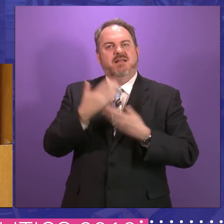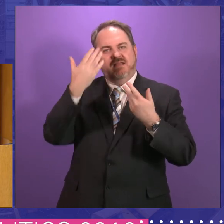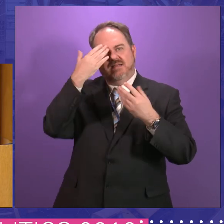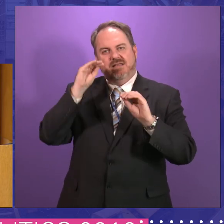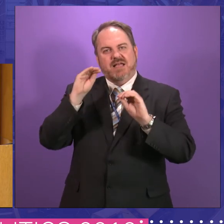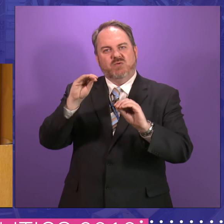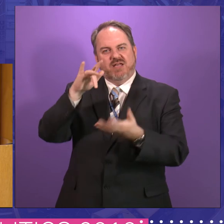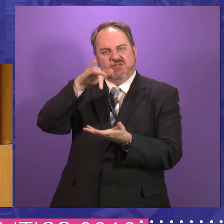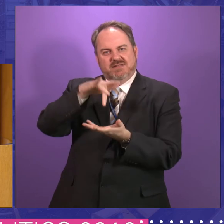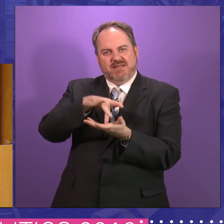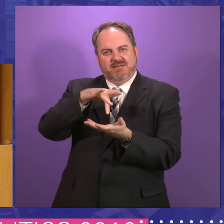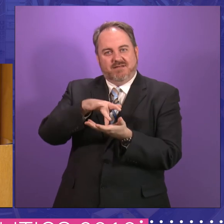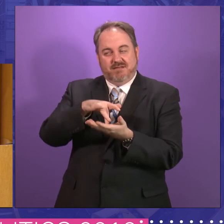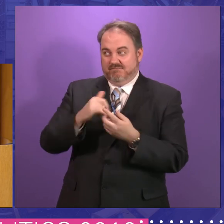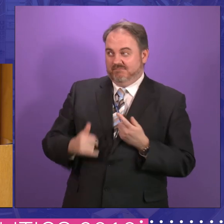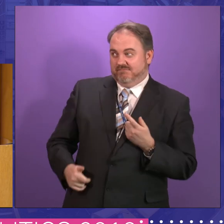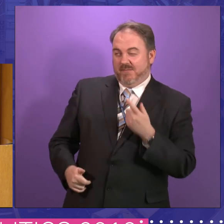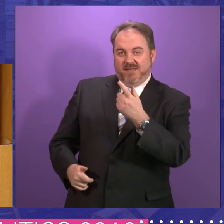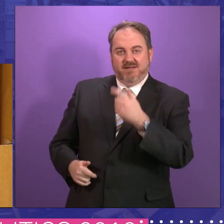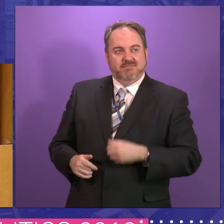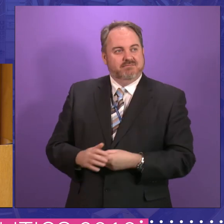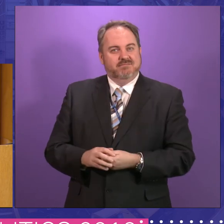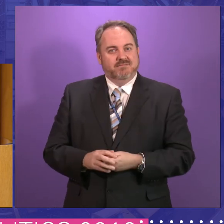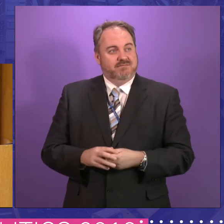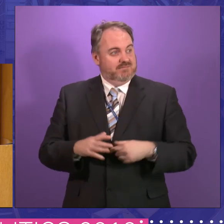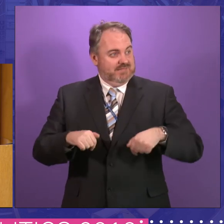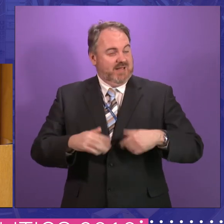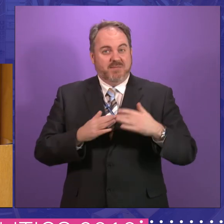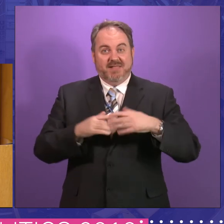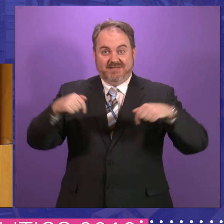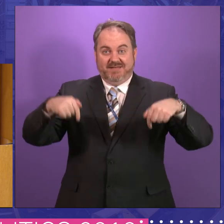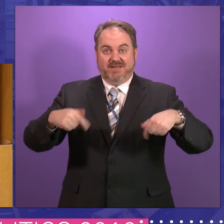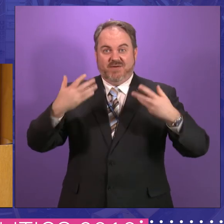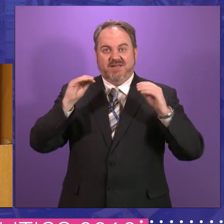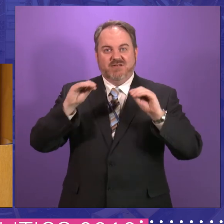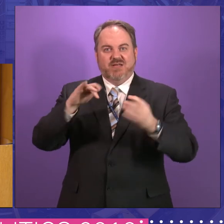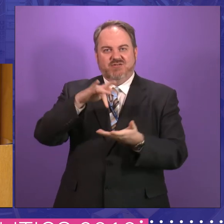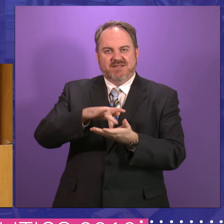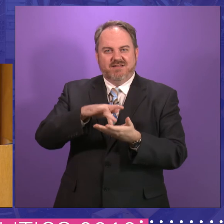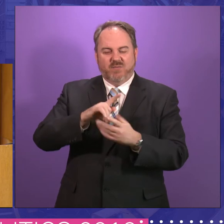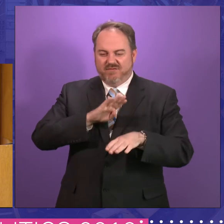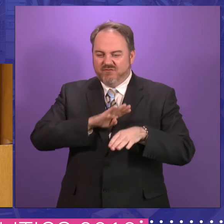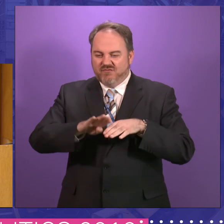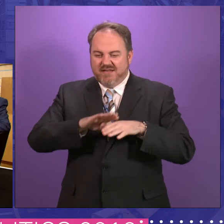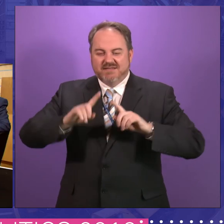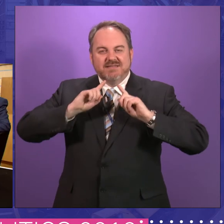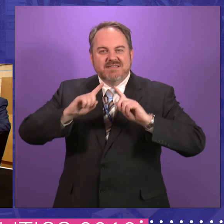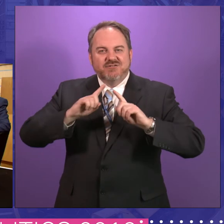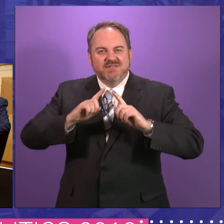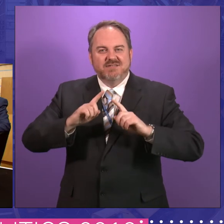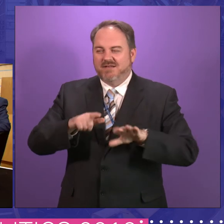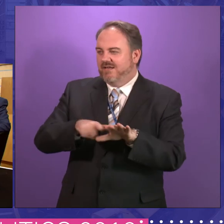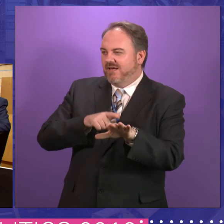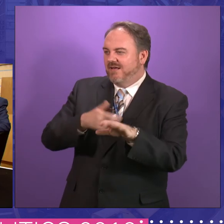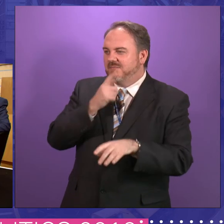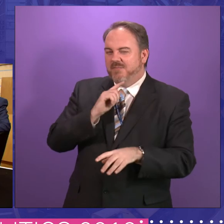We had an education centre up the road, we've got an education centre built in here, we've got trained teachers, we've got youngsters from